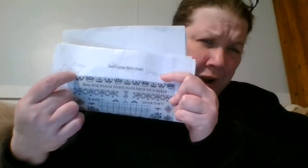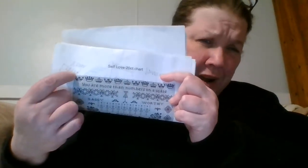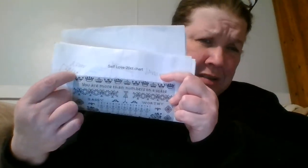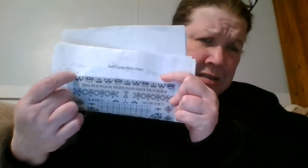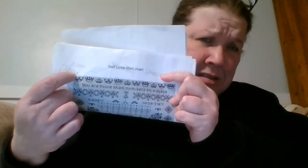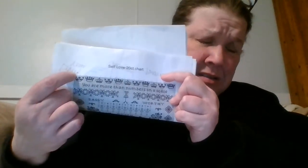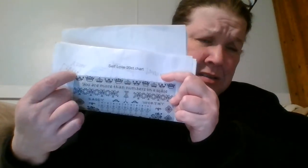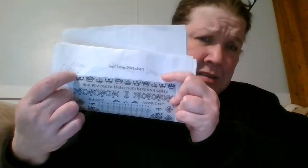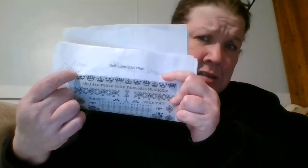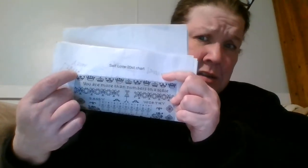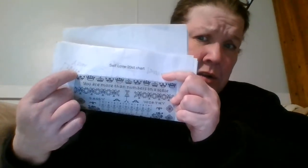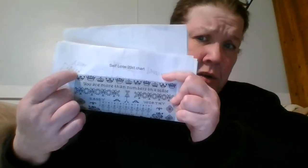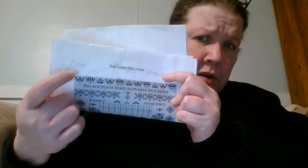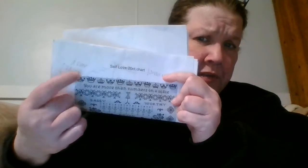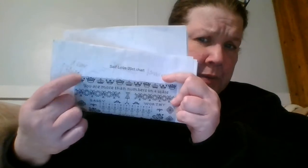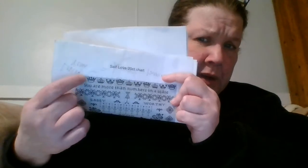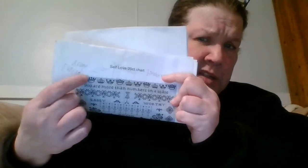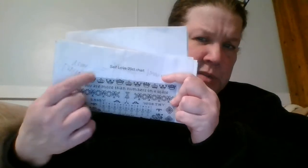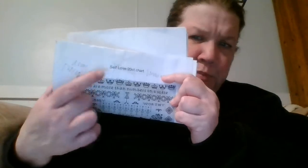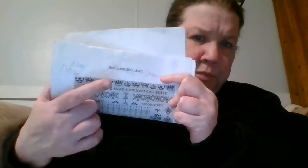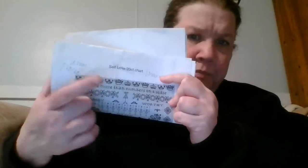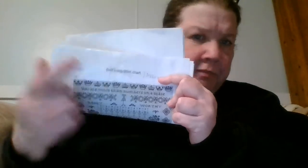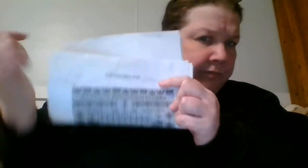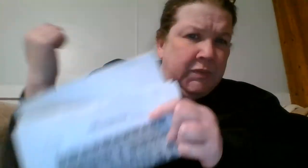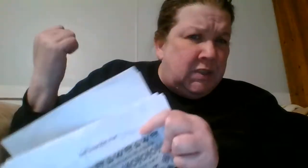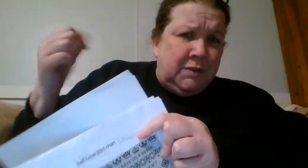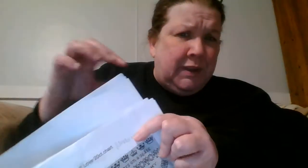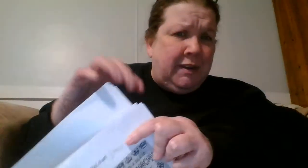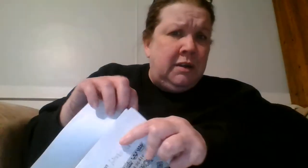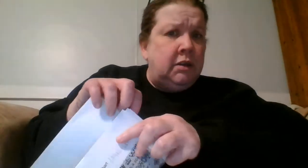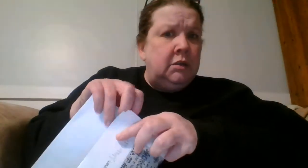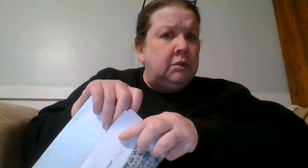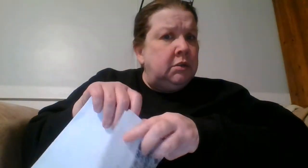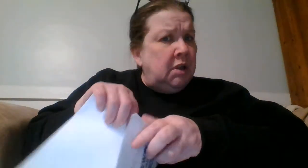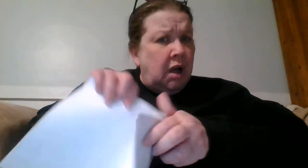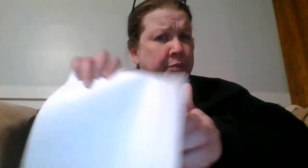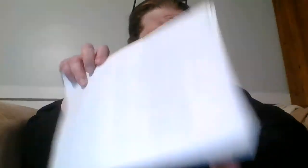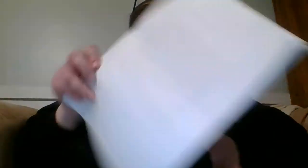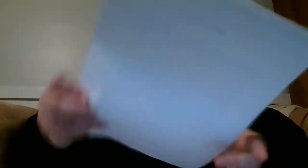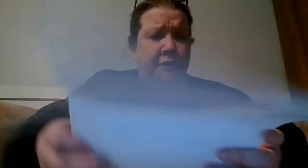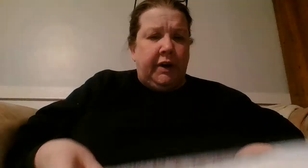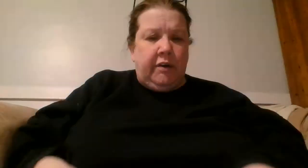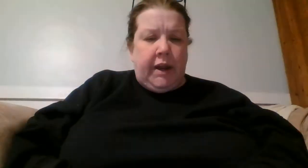toile or if I'm going to just do like a pretty silvery gray